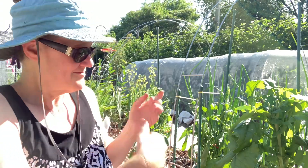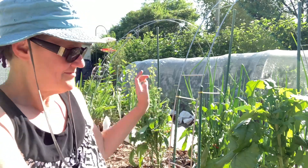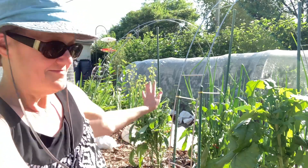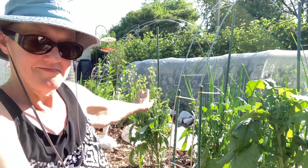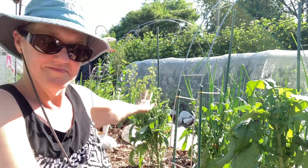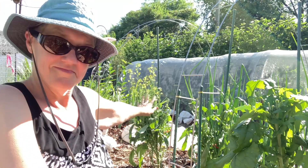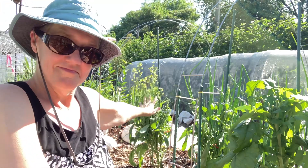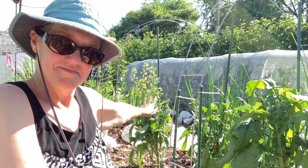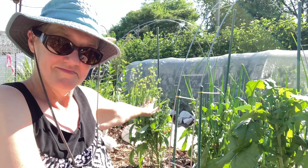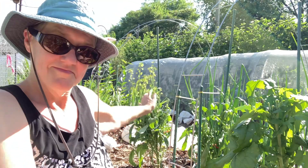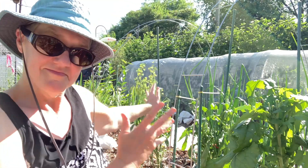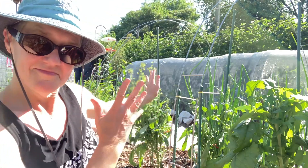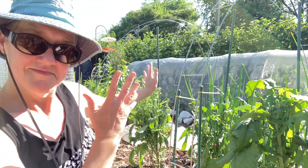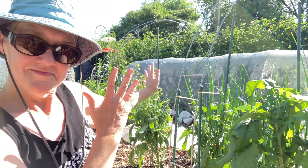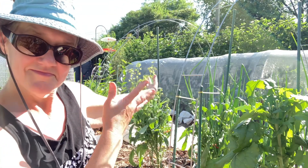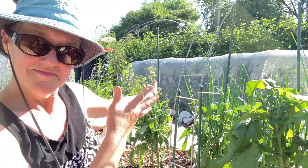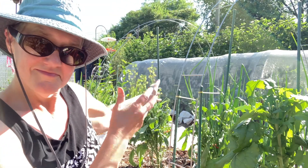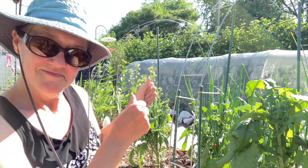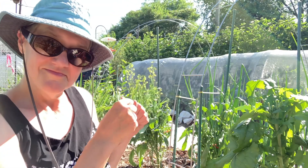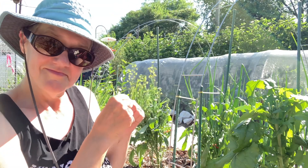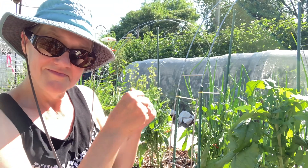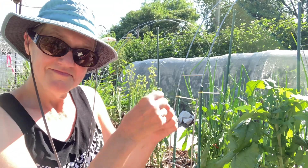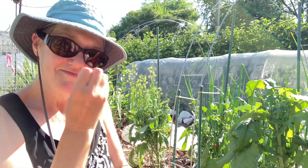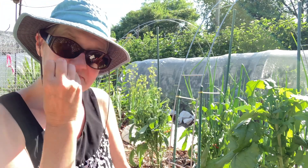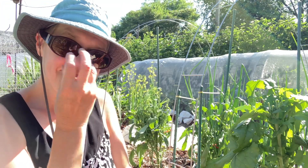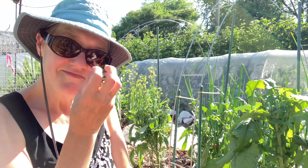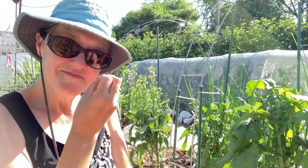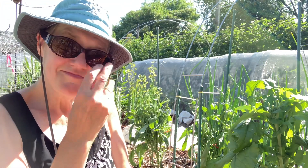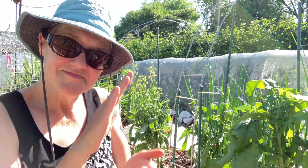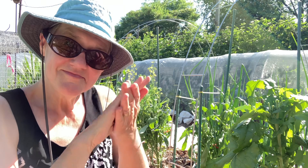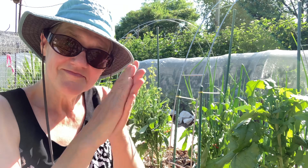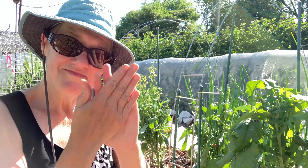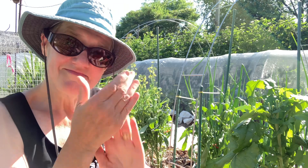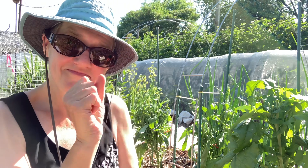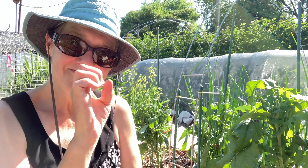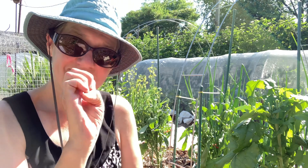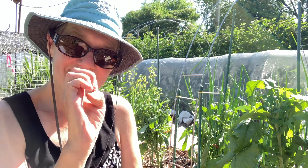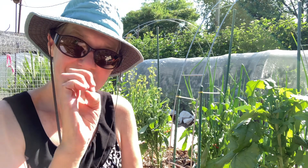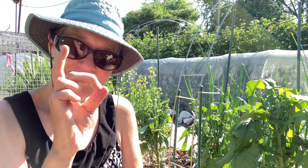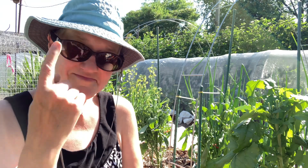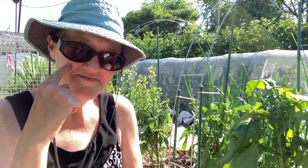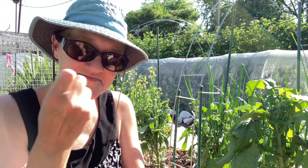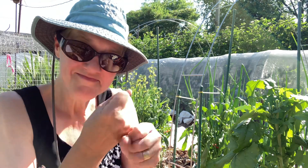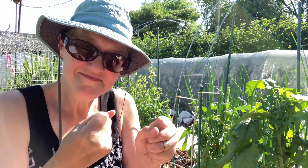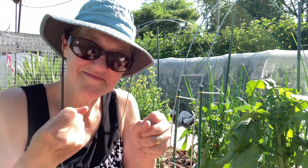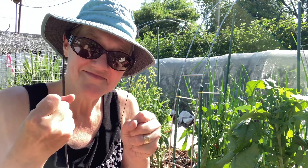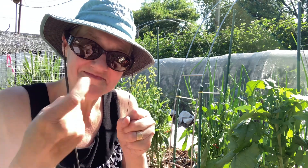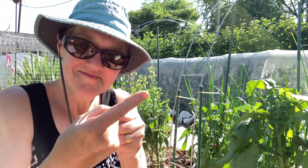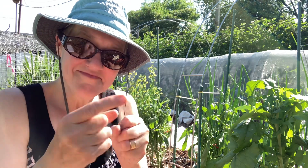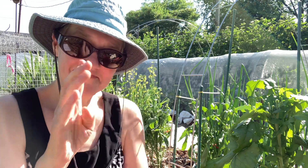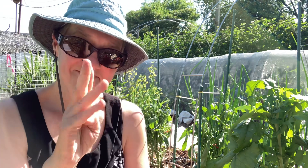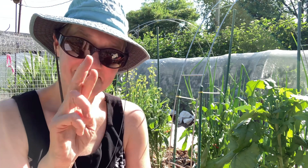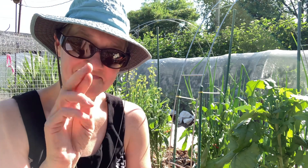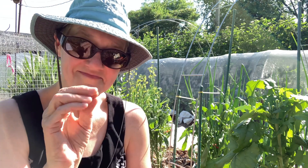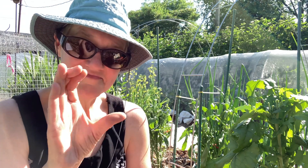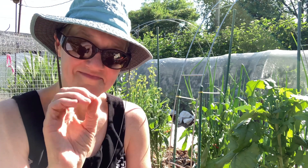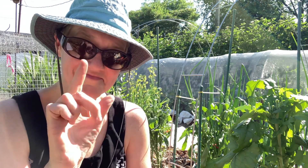now i'm not going to harvest this very last one i'm going to leave leave this one to keep flowering and go to